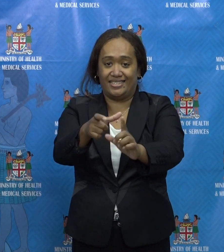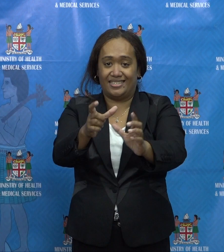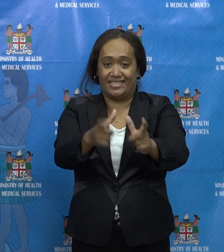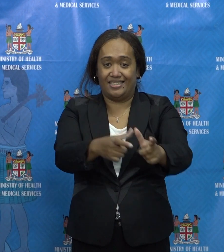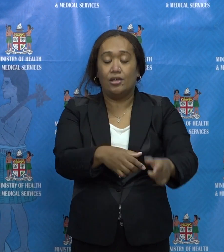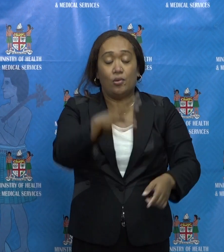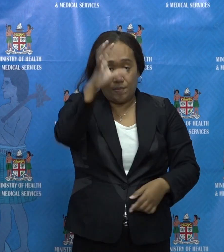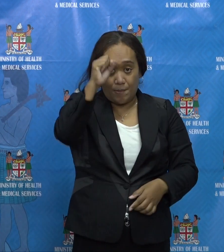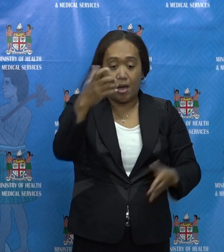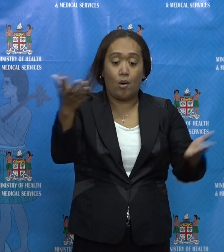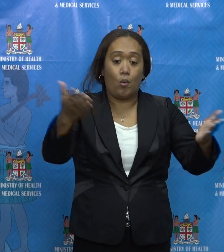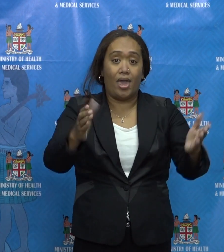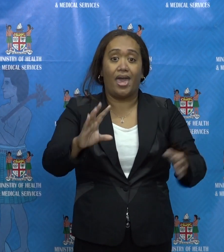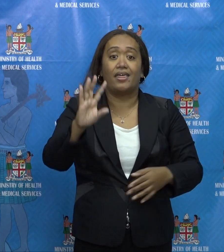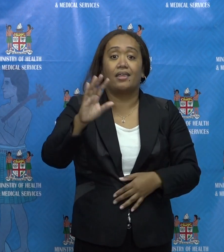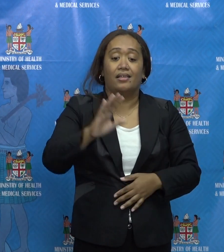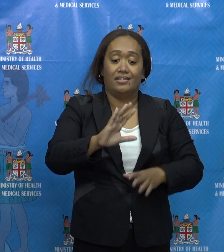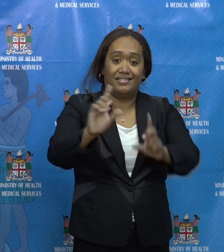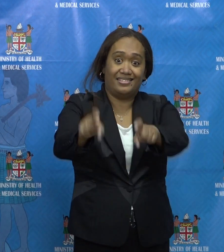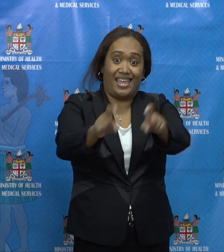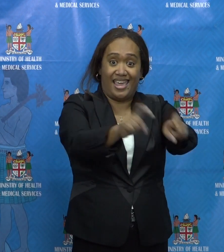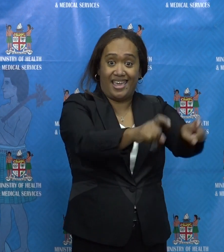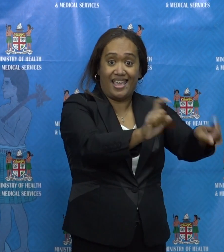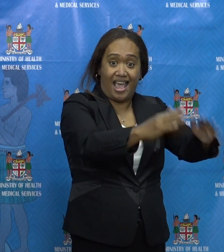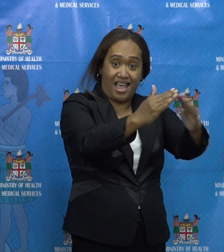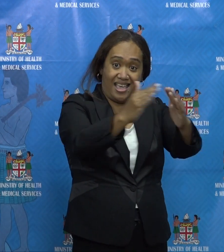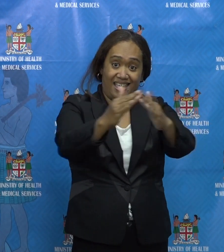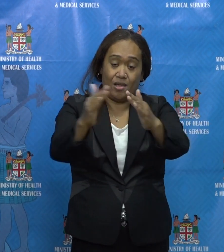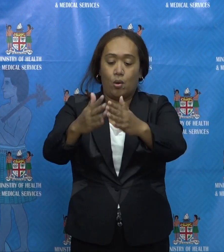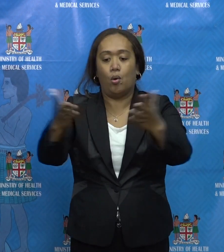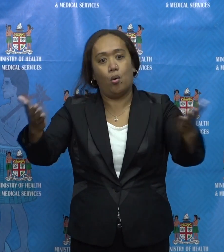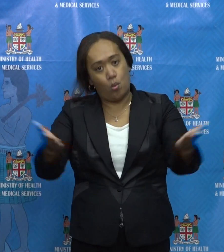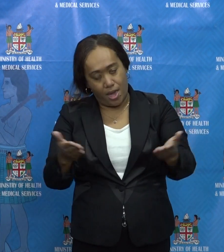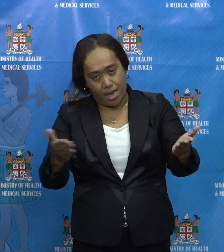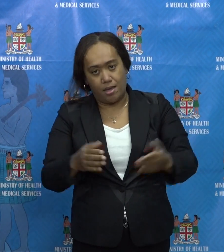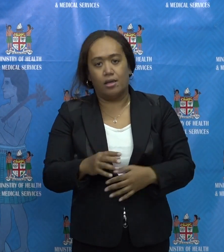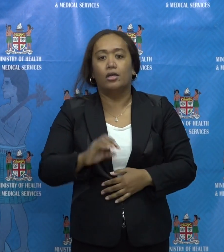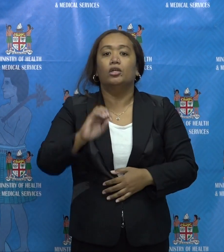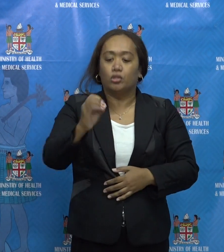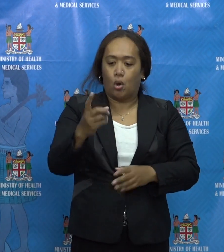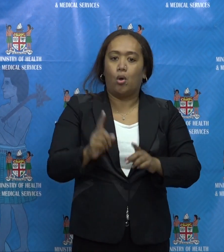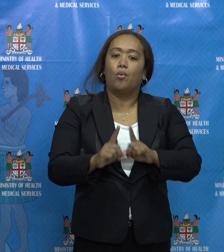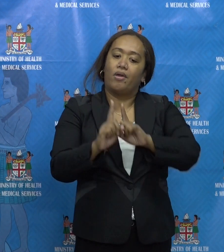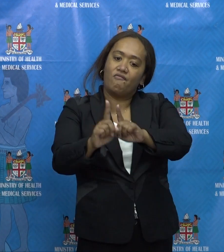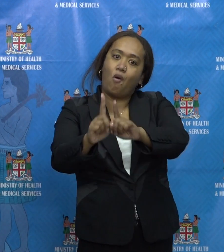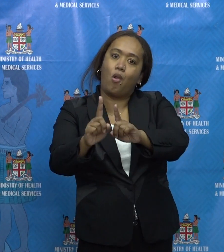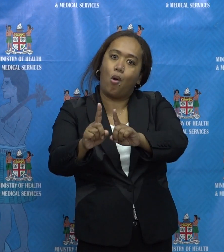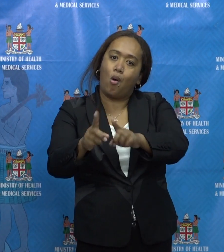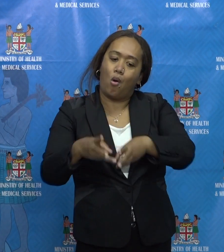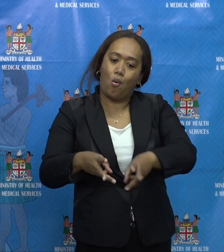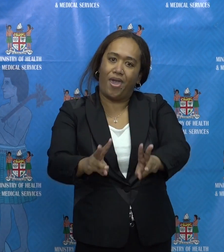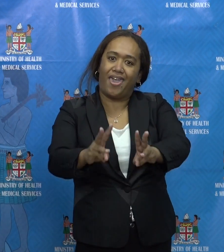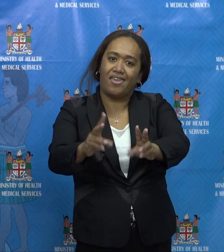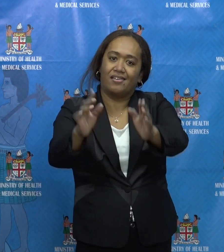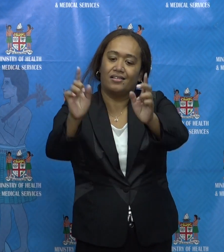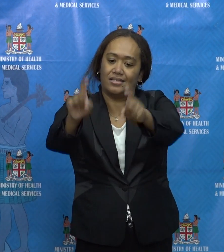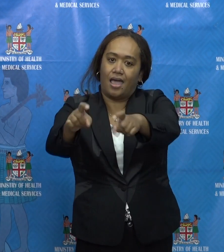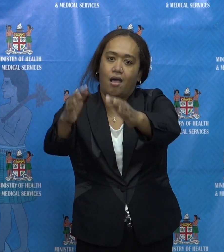protocol on how we can ensure that they stay at home.